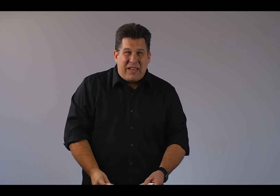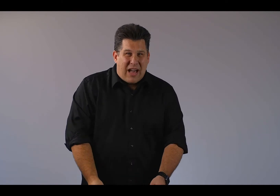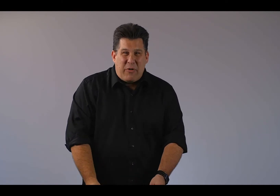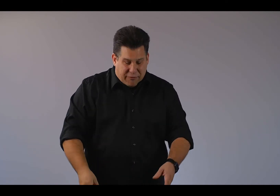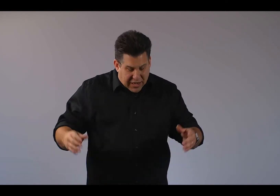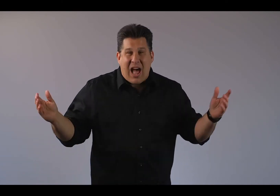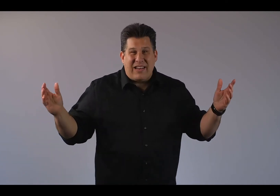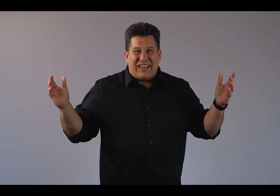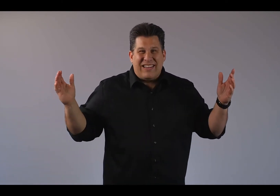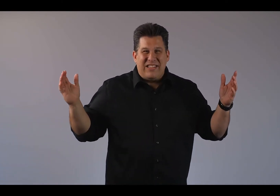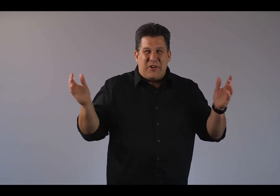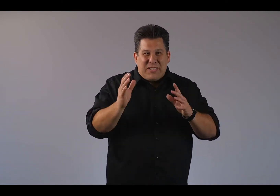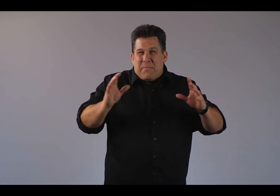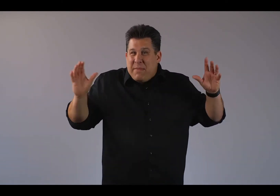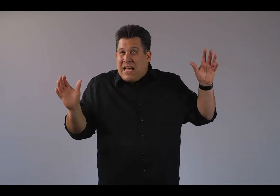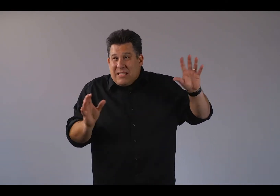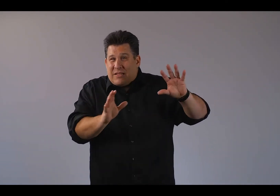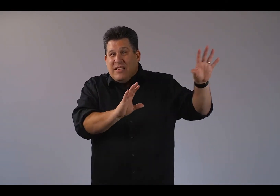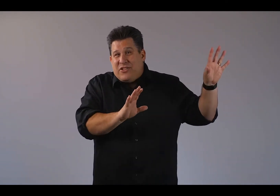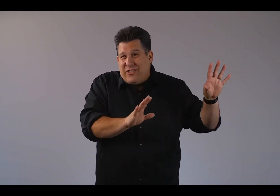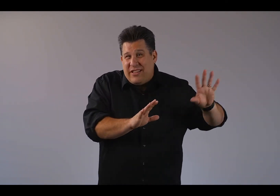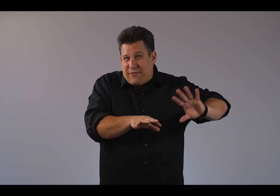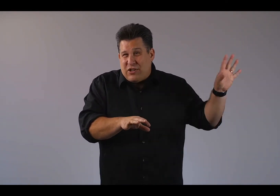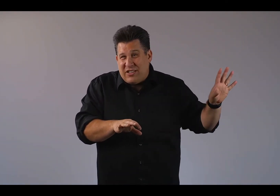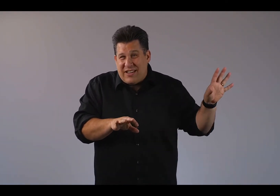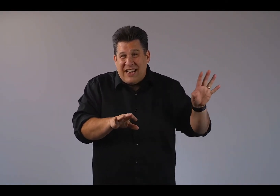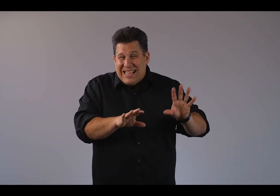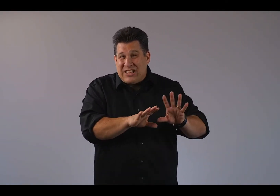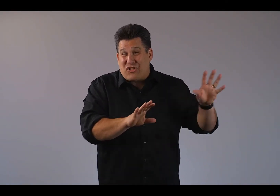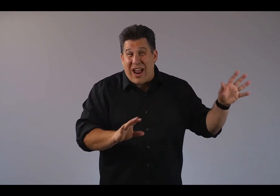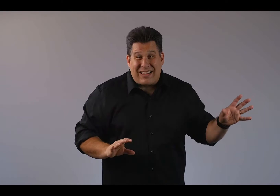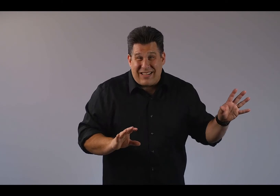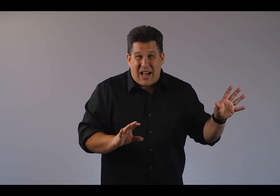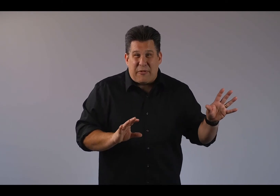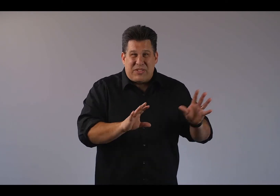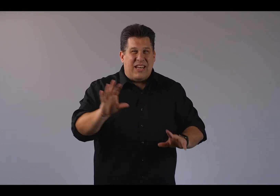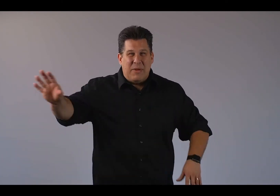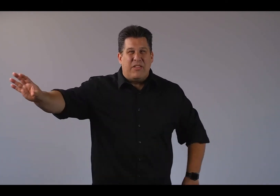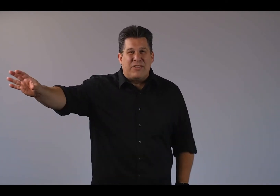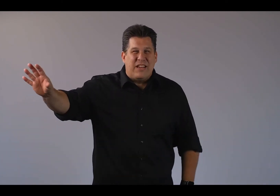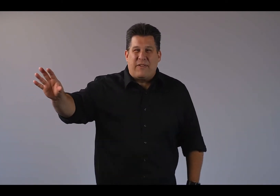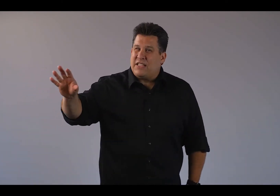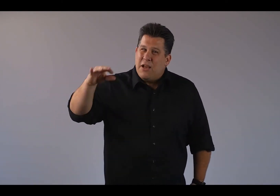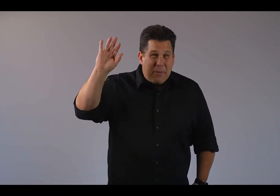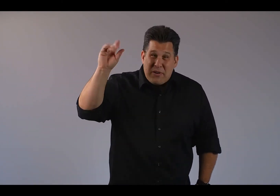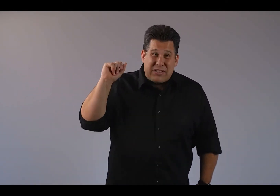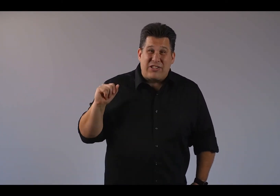that God would have forgotten. Like, Jonah's like, maybe that little sea journey and the fish incident distracted God from sending me to those Ninevites. But no such